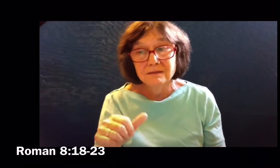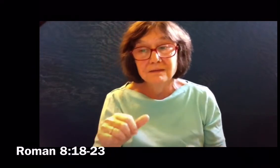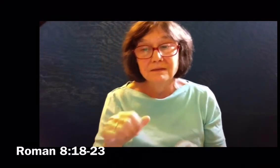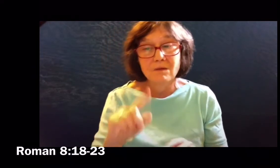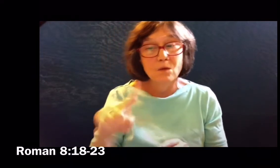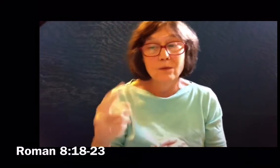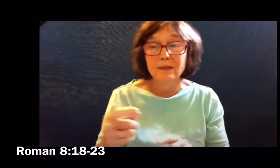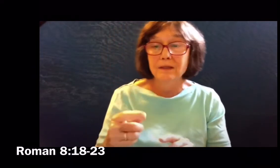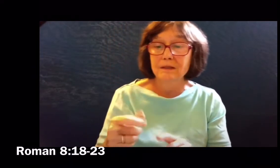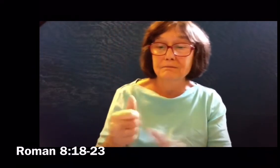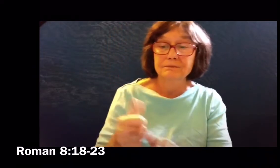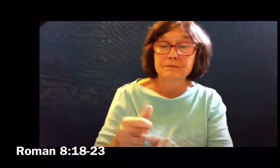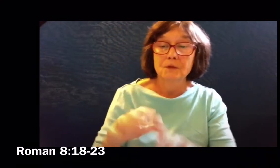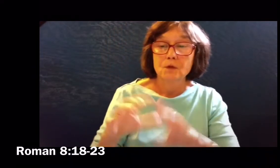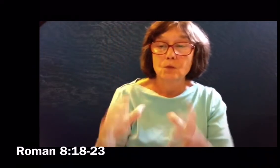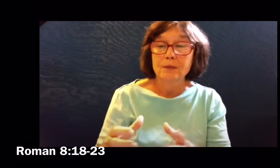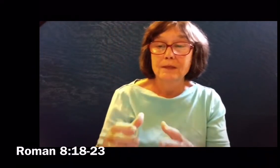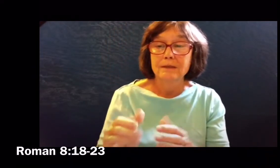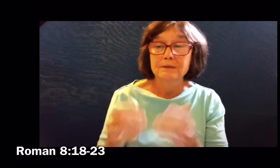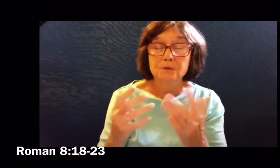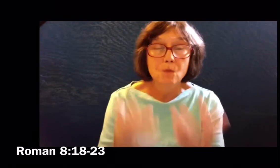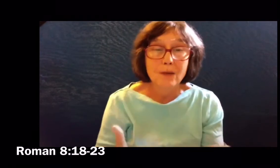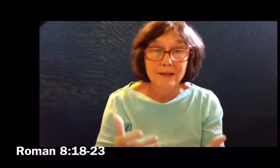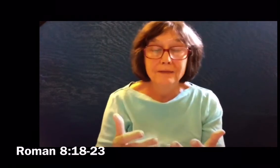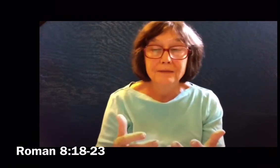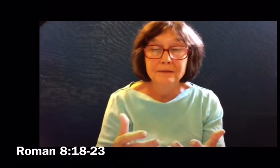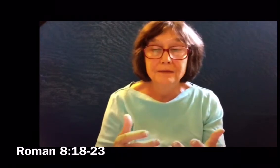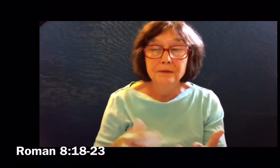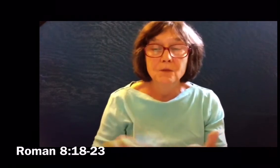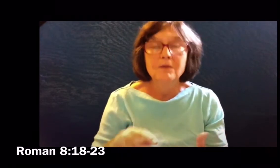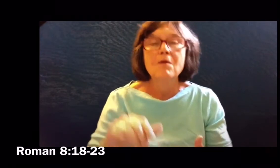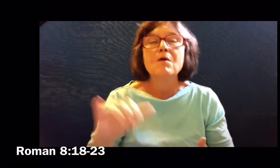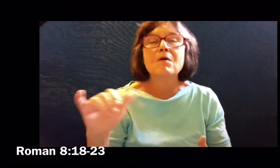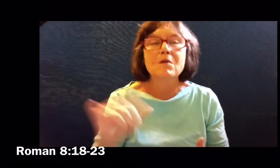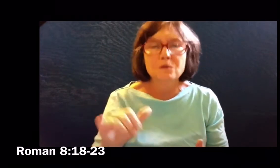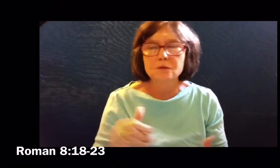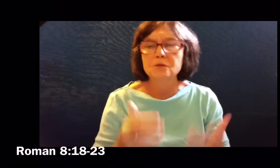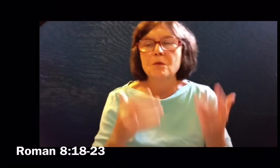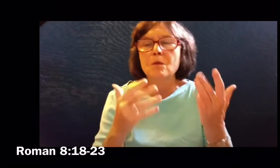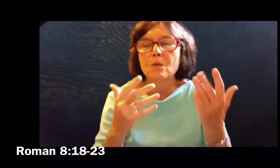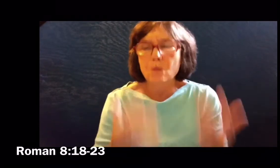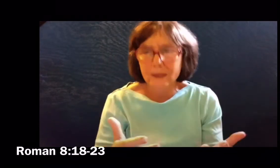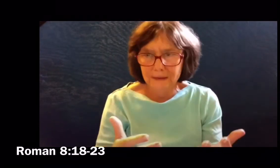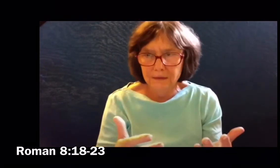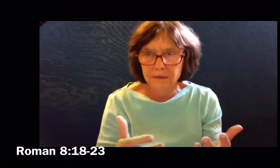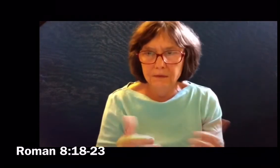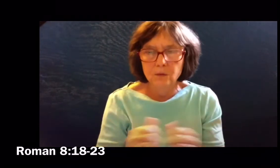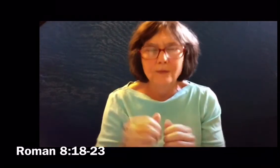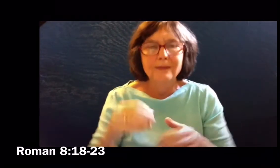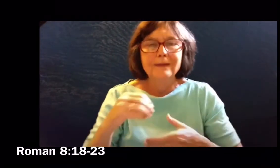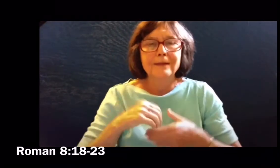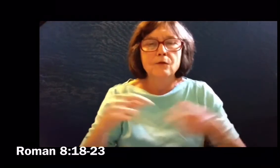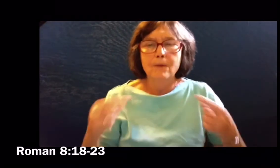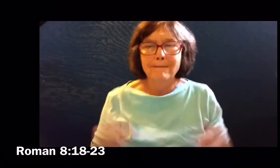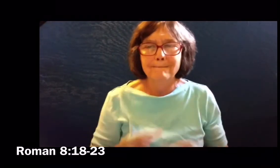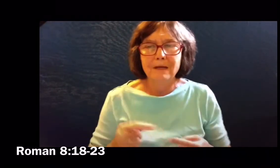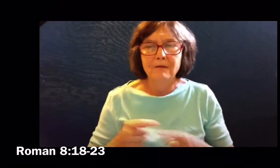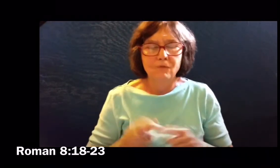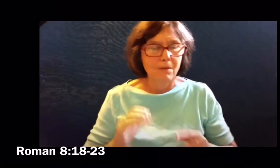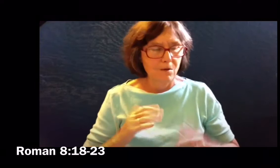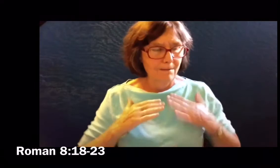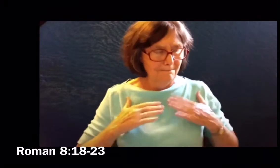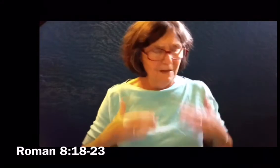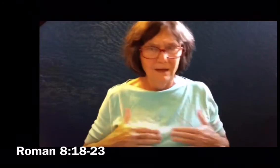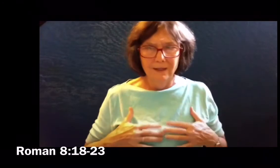within ourselves as we wait for adoption, the redemption of our bodies.